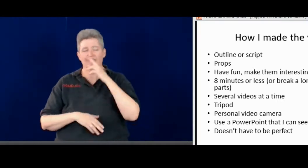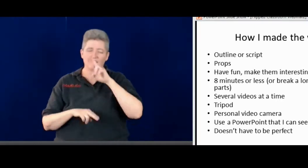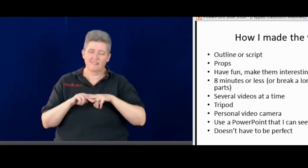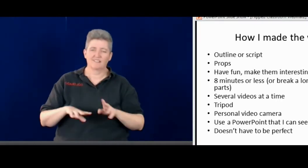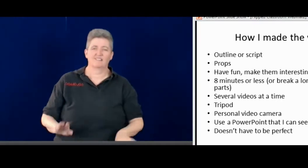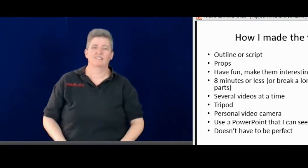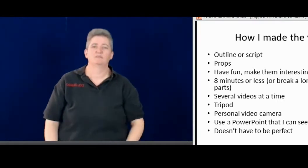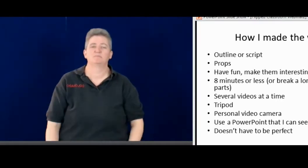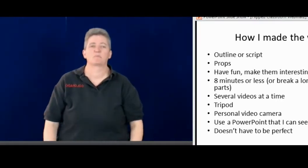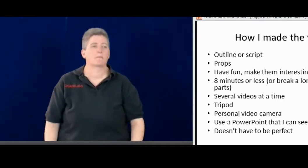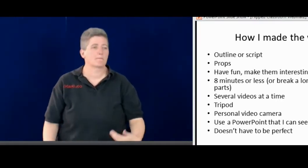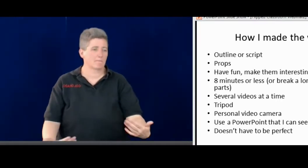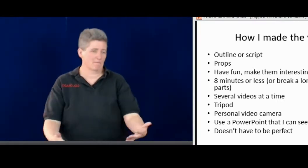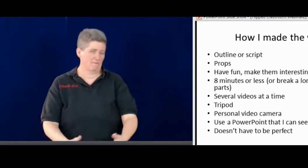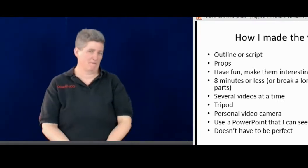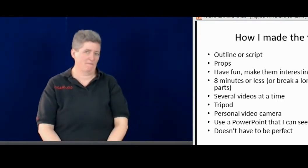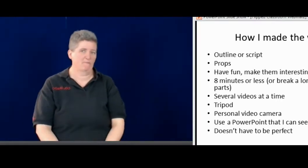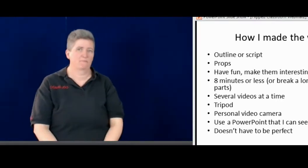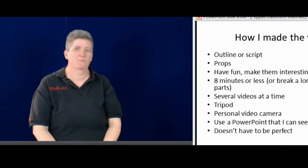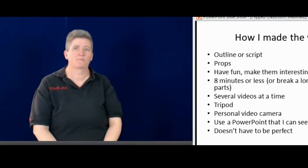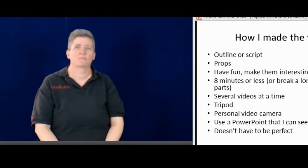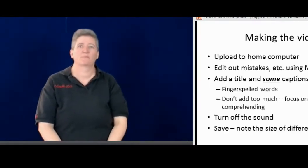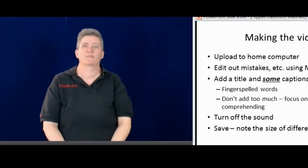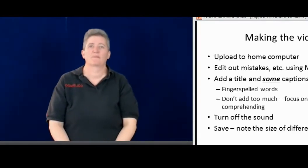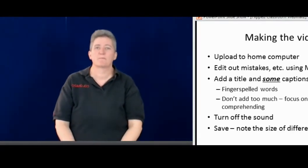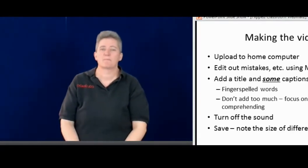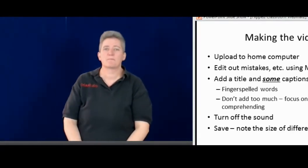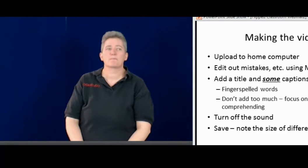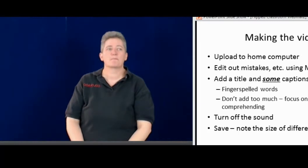So just relax. Enjoy it. Have fun with it. Okay.